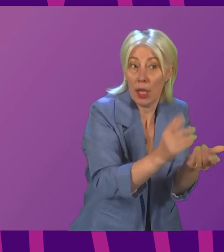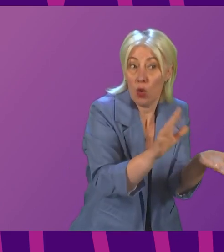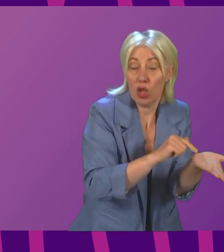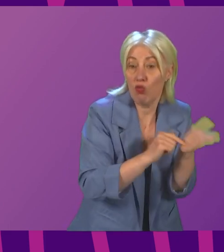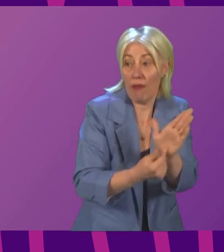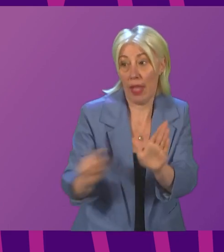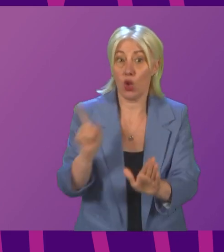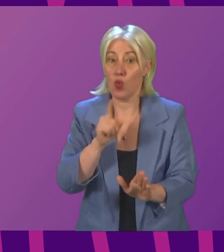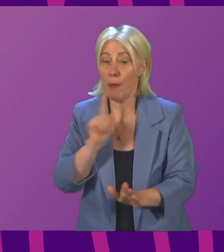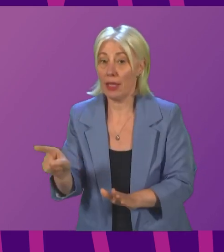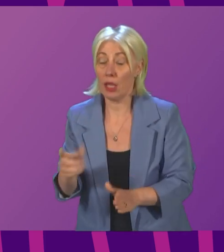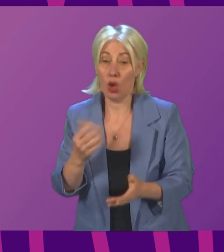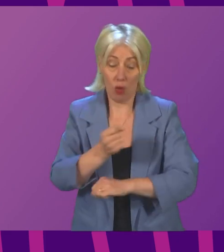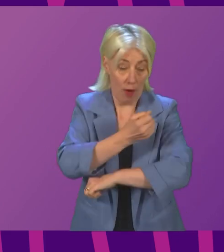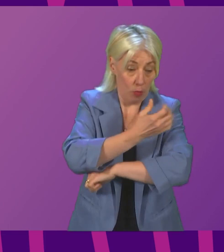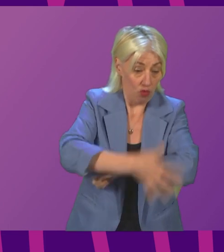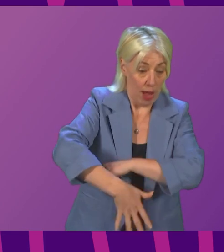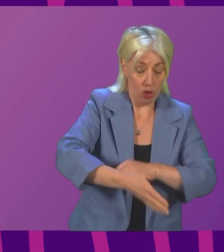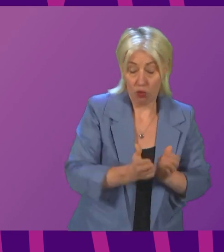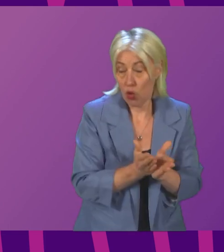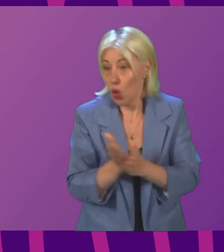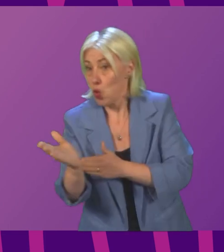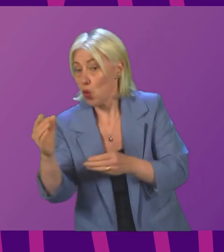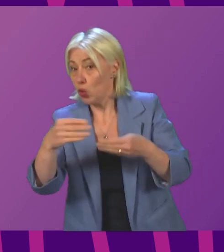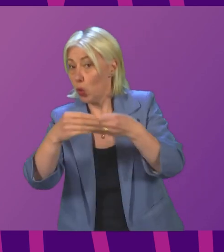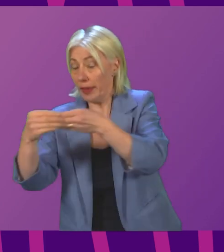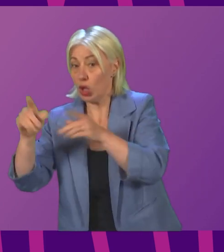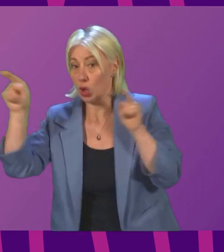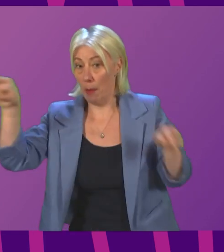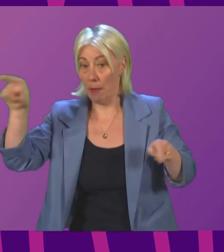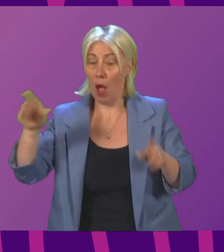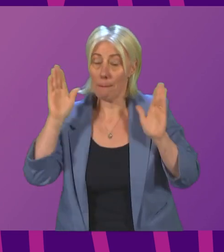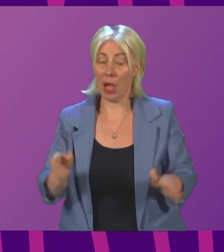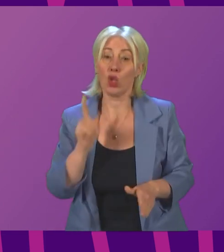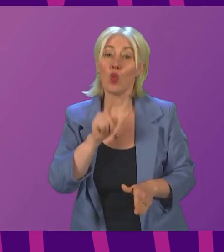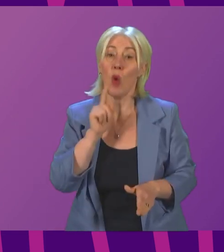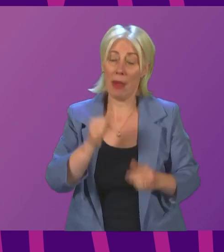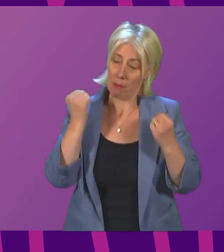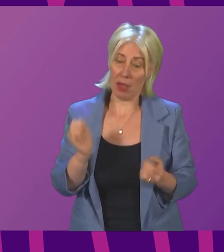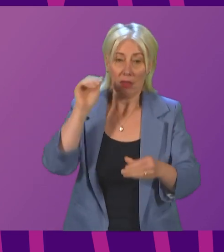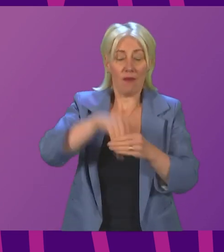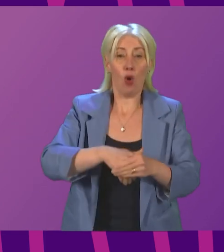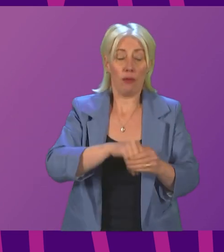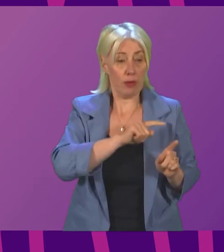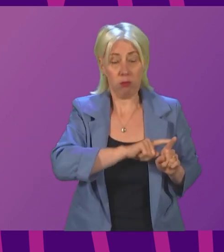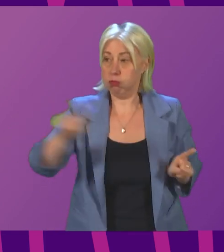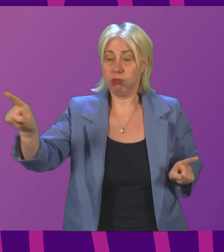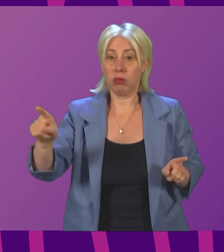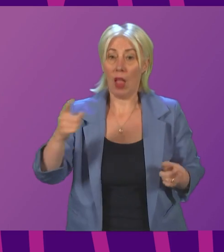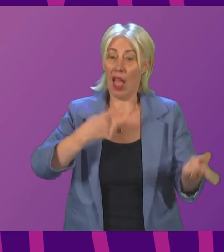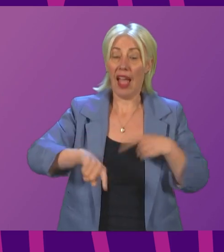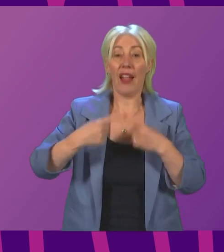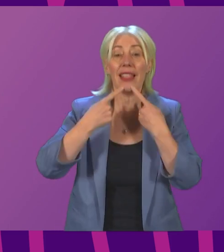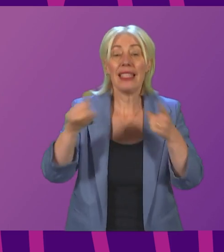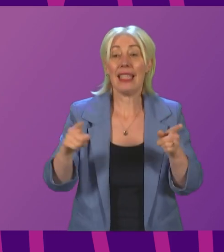so from the grassroots right up to leadership level we need to hear the voice of women more loudly and the statement that we